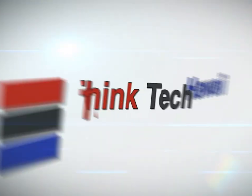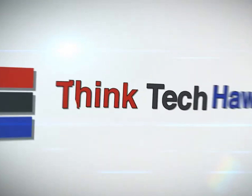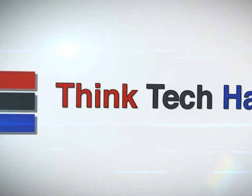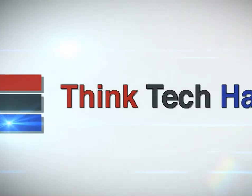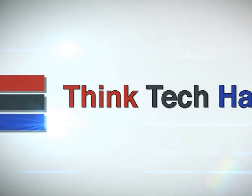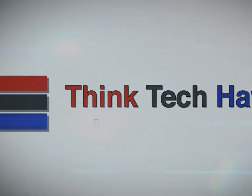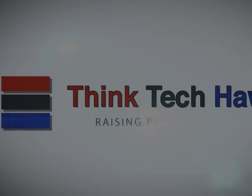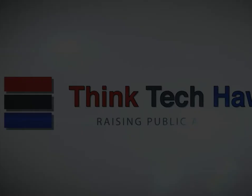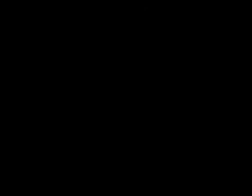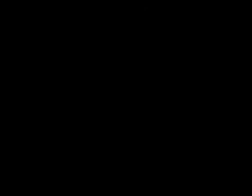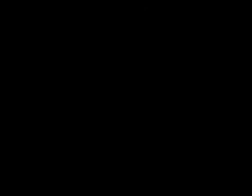Thank